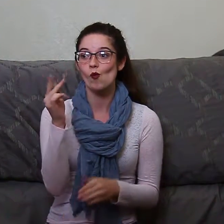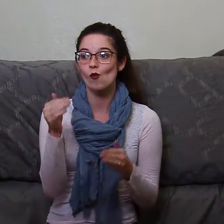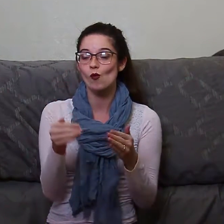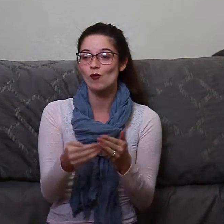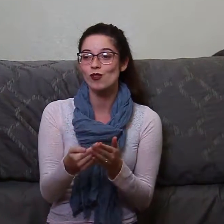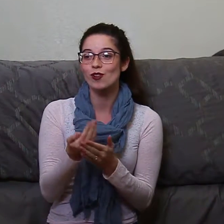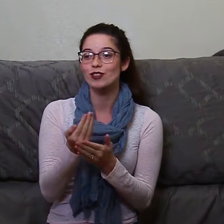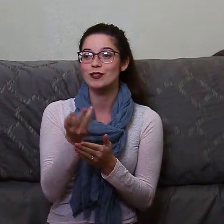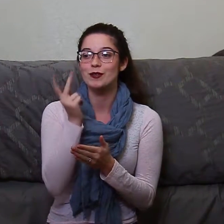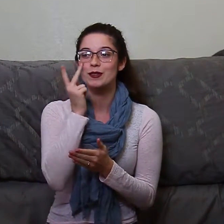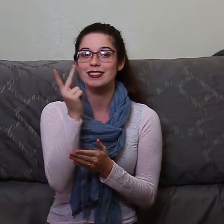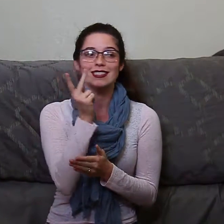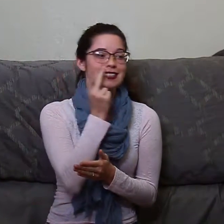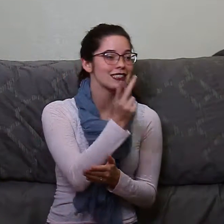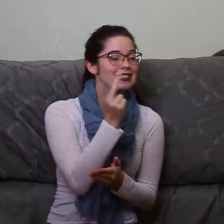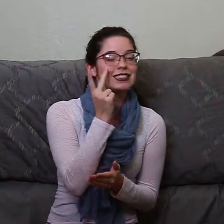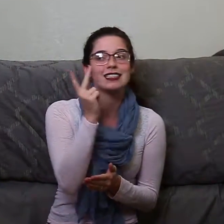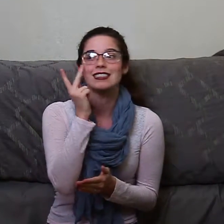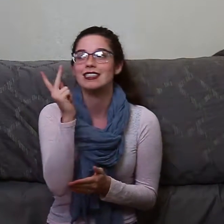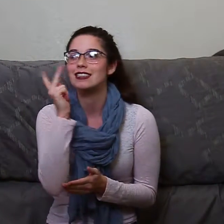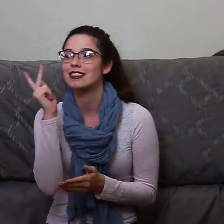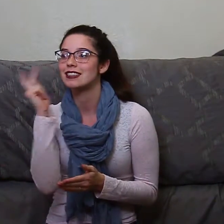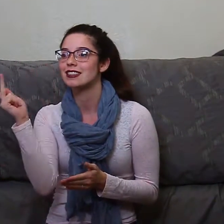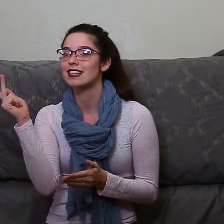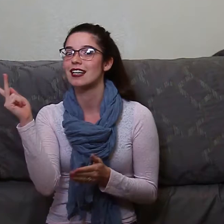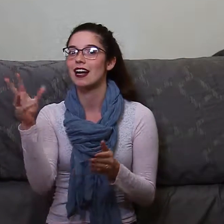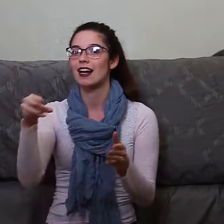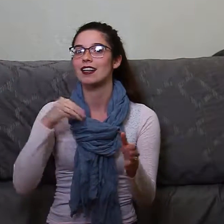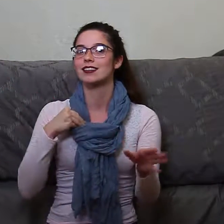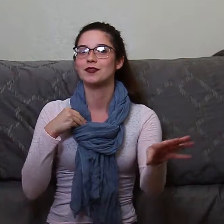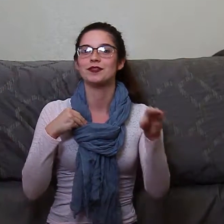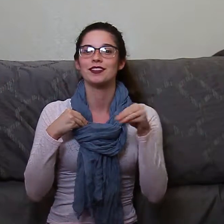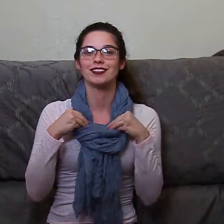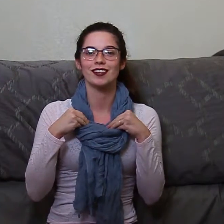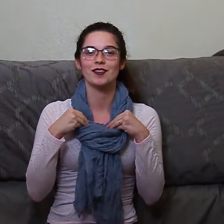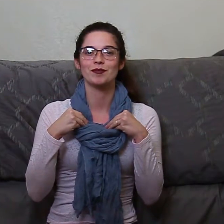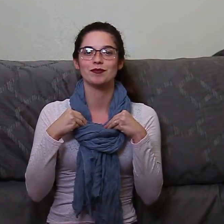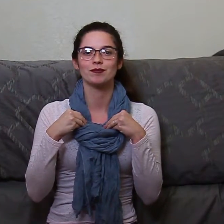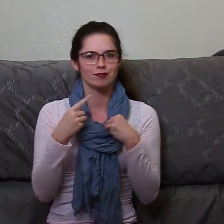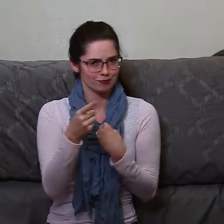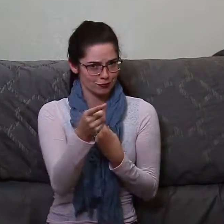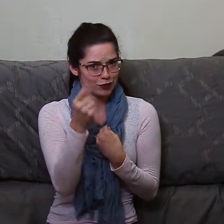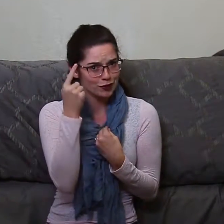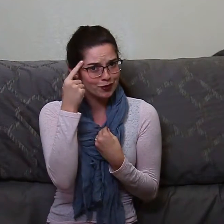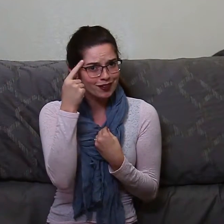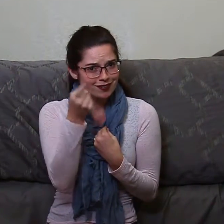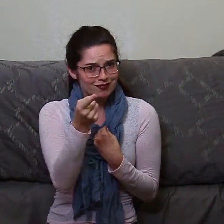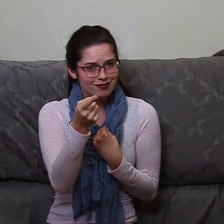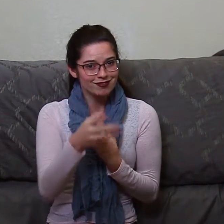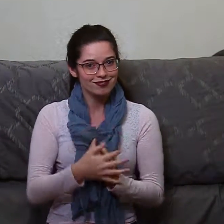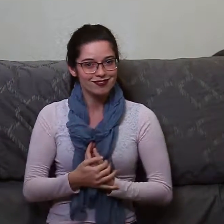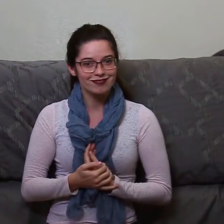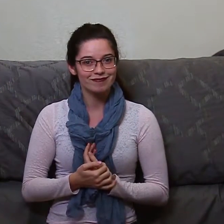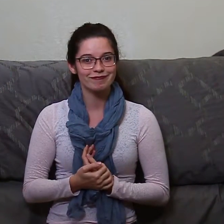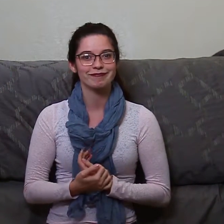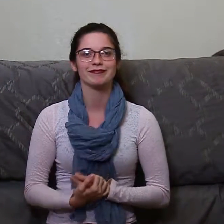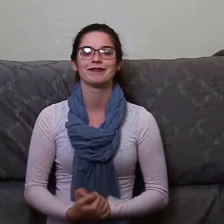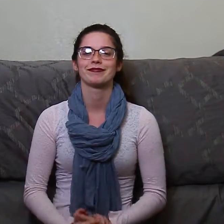And you probably would get influenced by that. Don't you think so? Whether or not you consciously notice it,